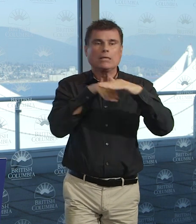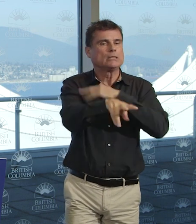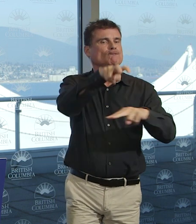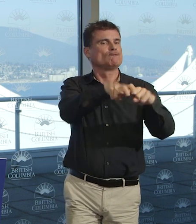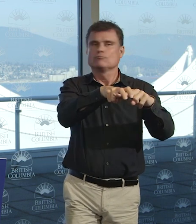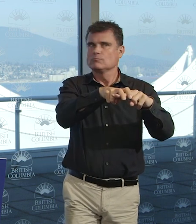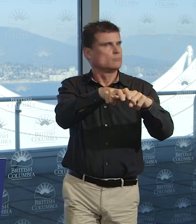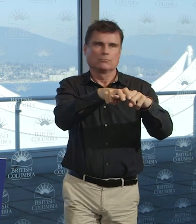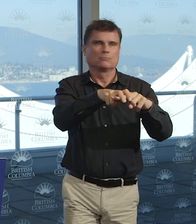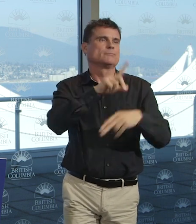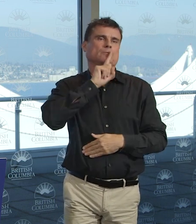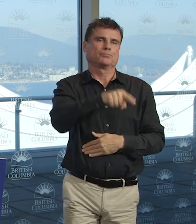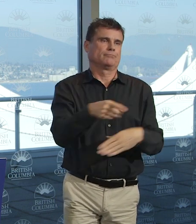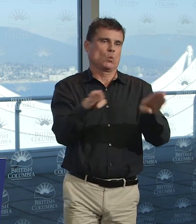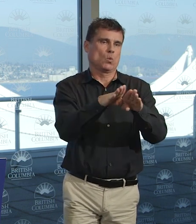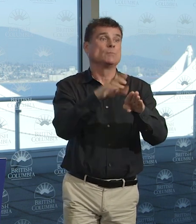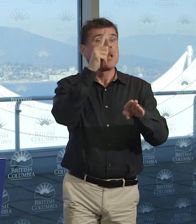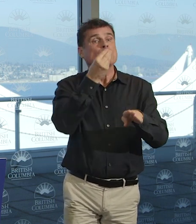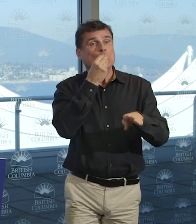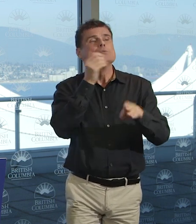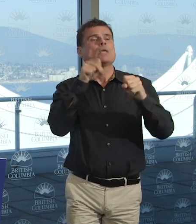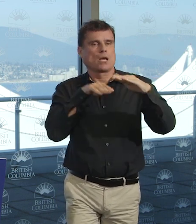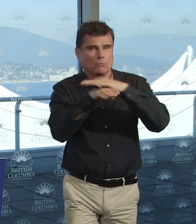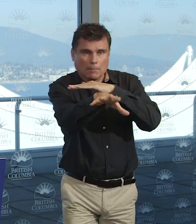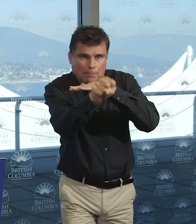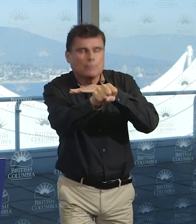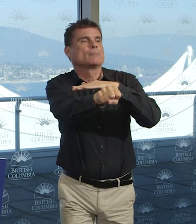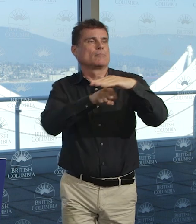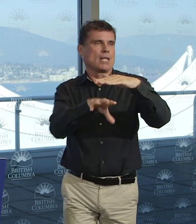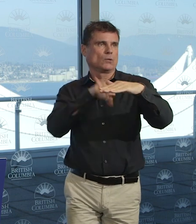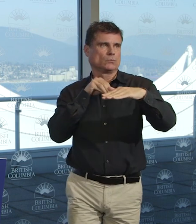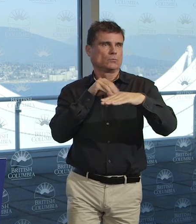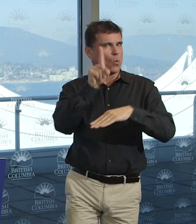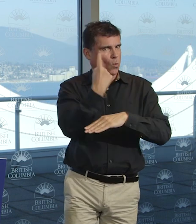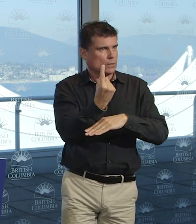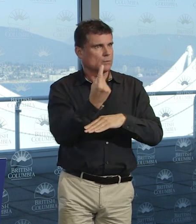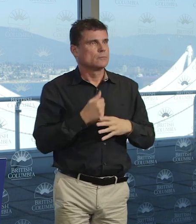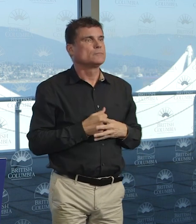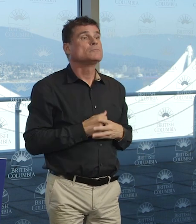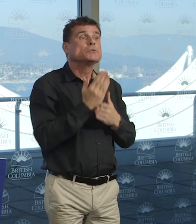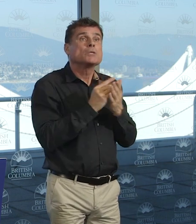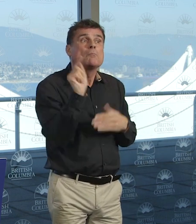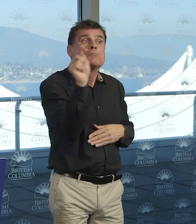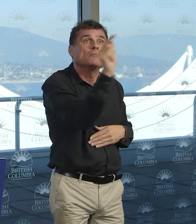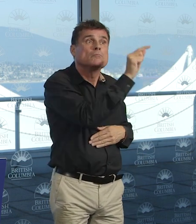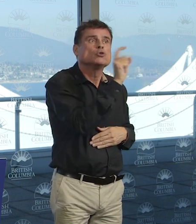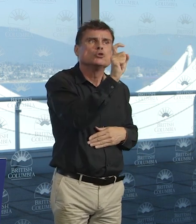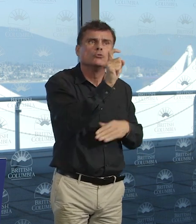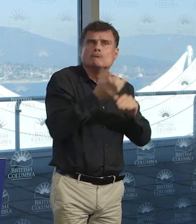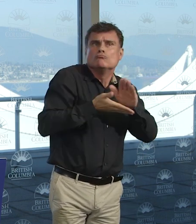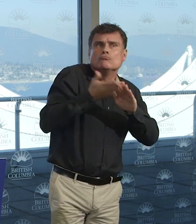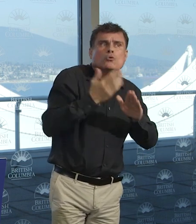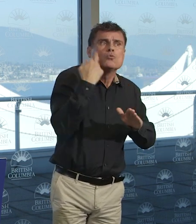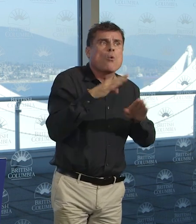you know, for many businesses, they can and should stay open to support us. But they need to have the important social distancing measures in place